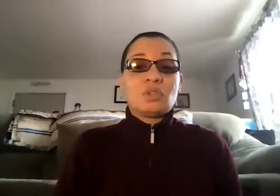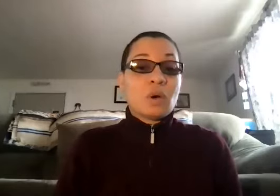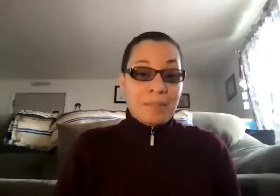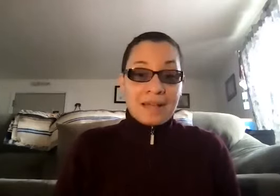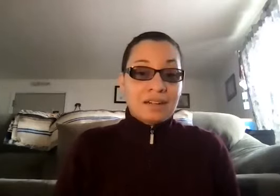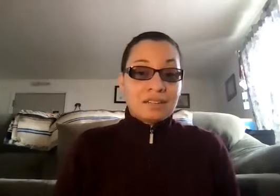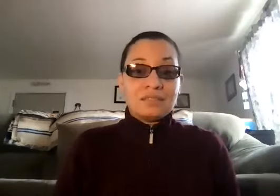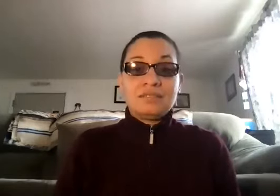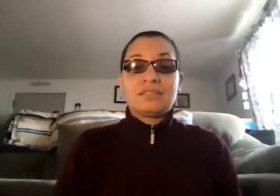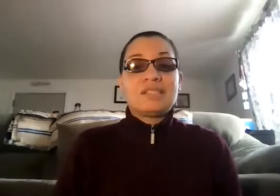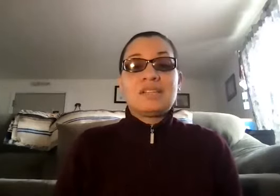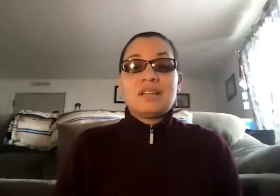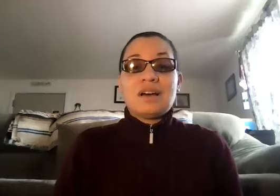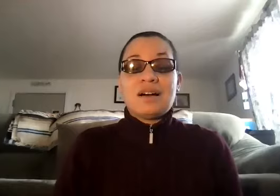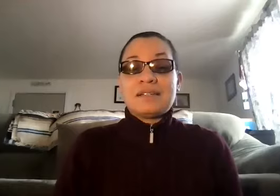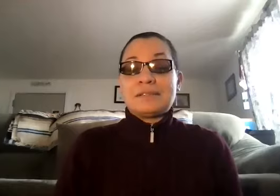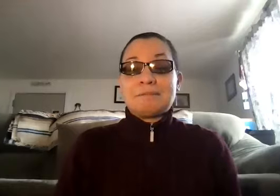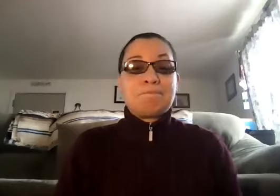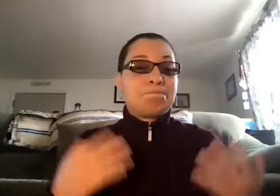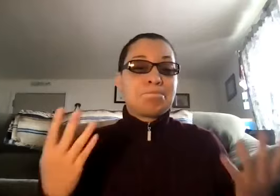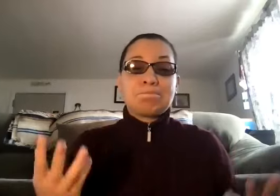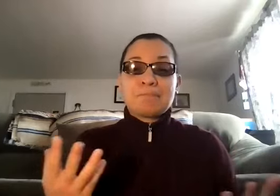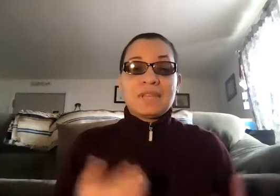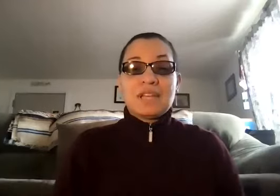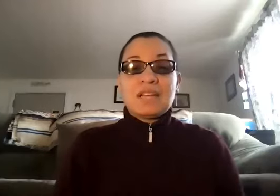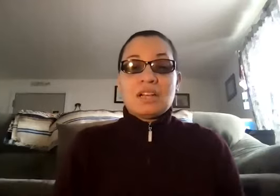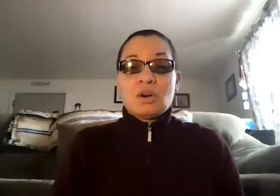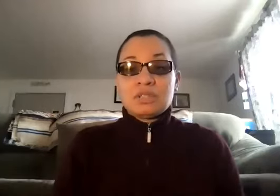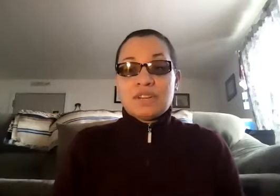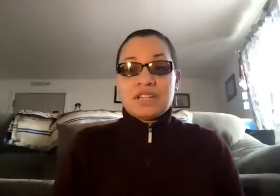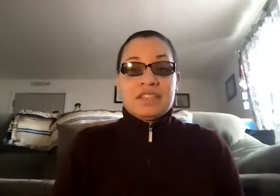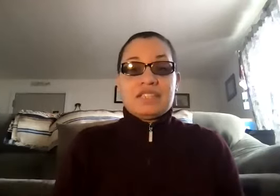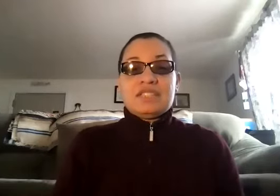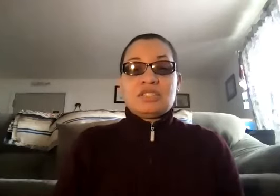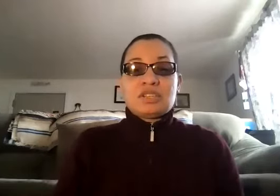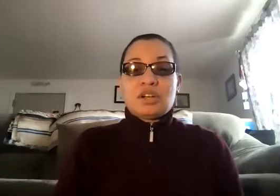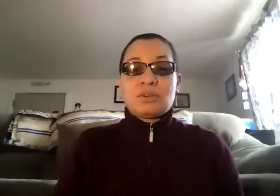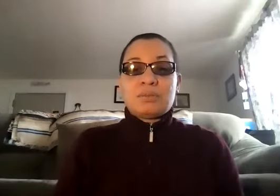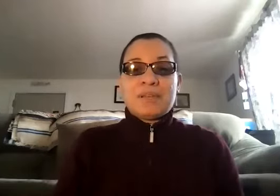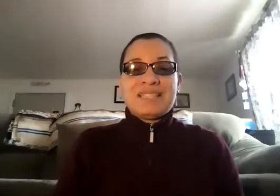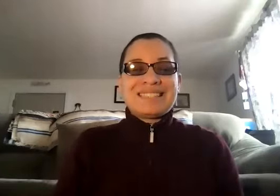doorbells, and a host of other things. So, basically,